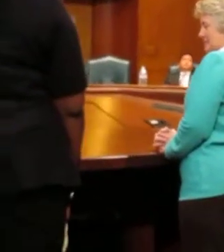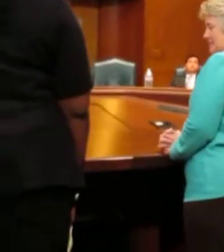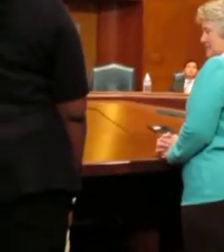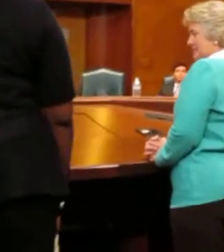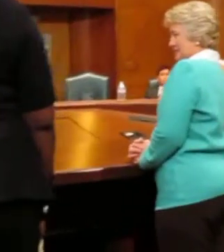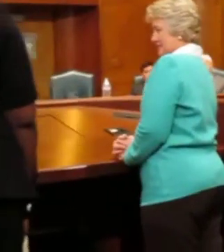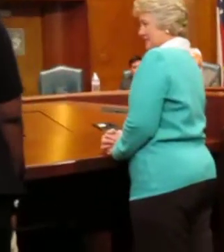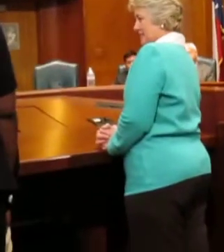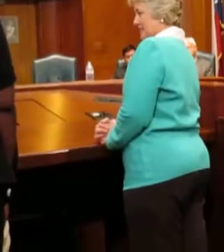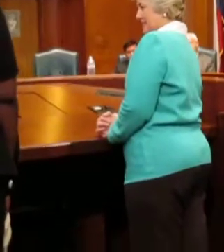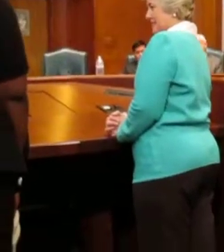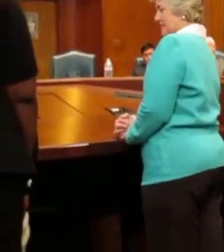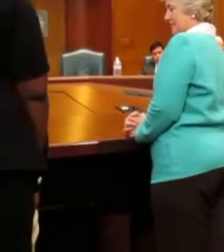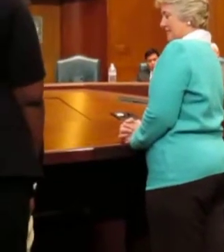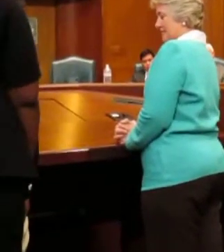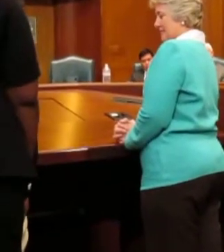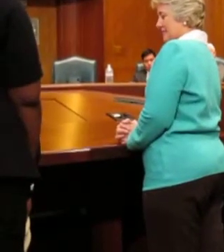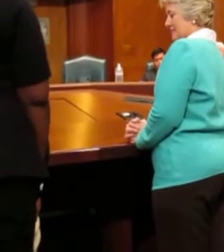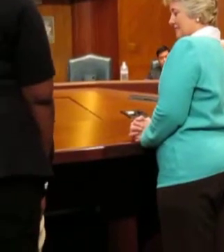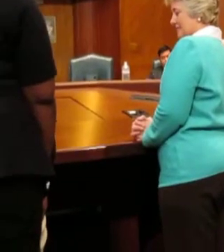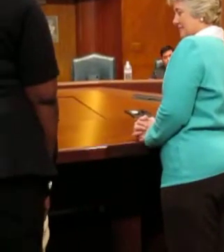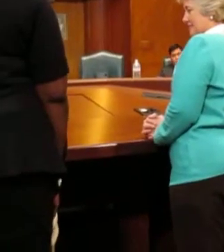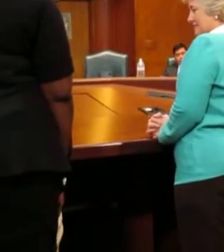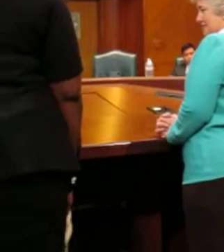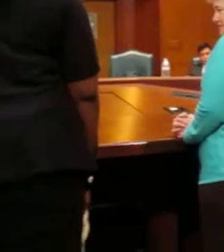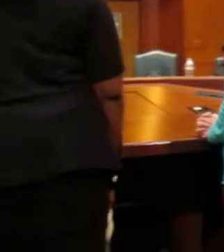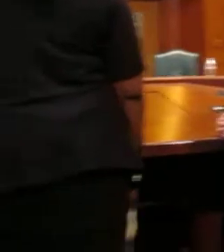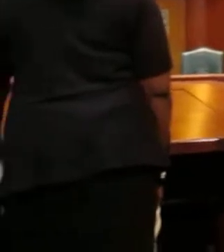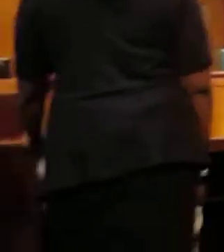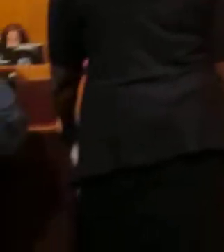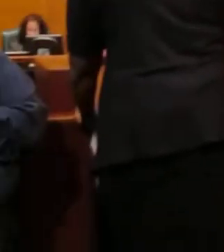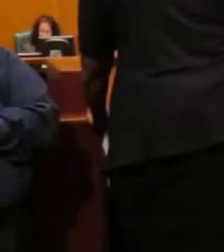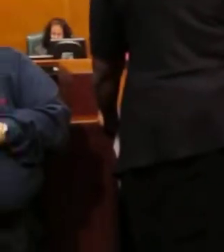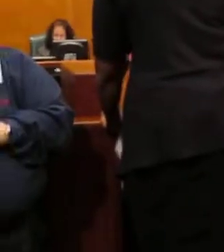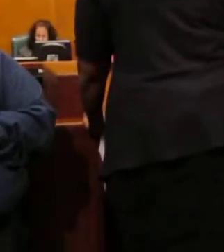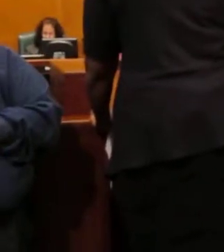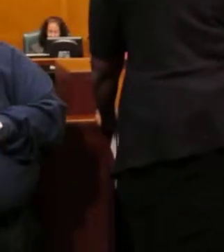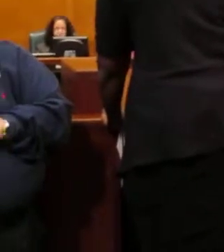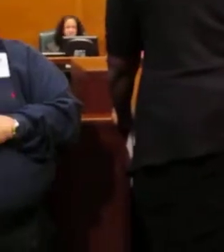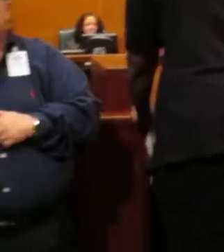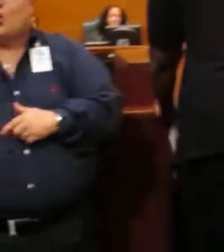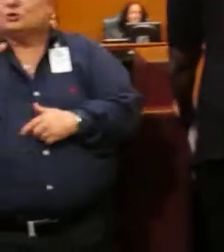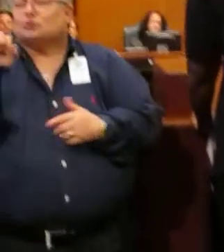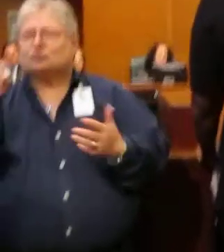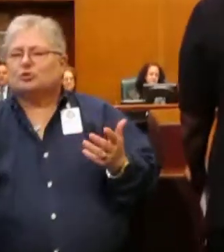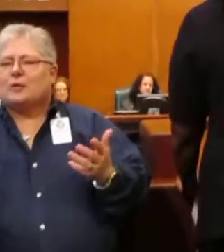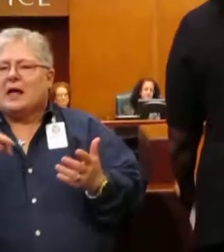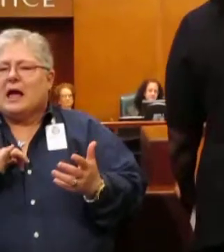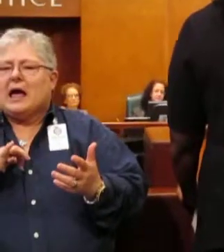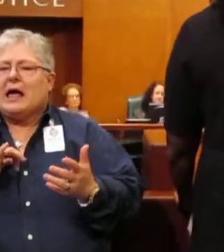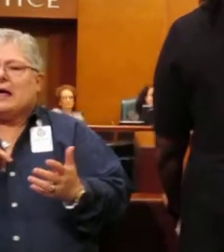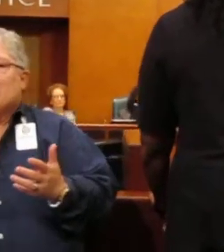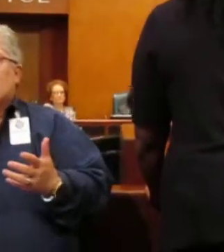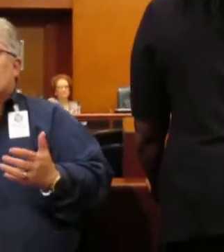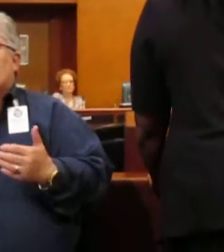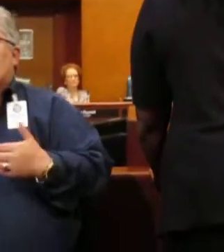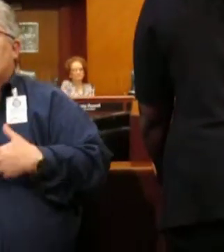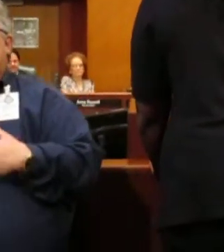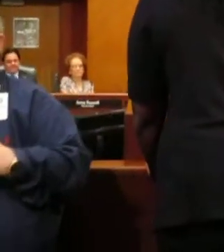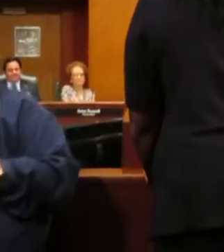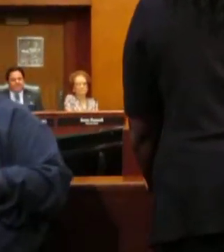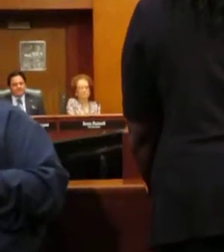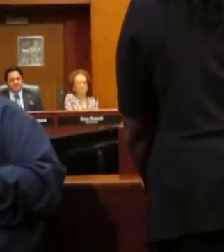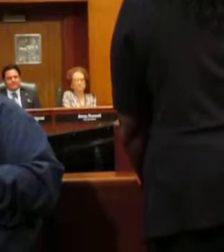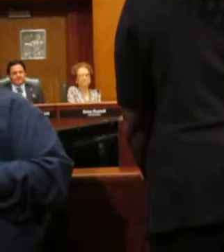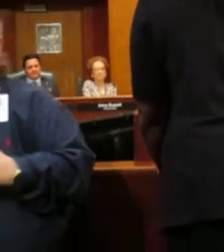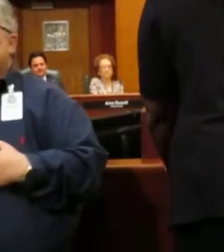here. Let's see. When I was seven or six or so, I gained two older stepbrothers into my